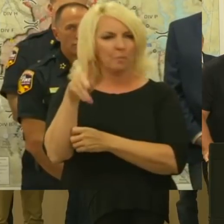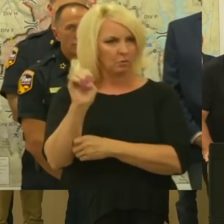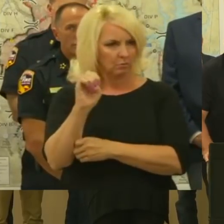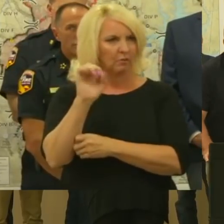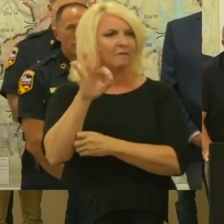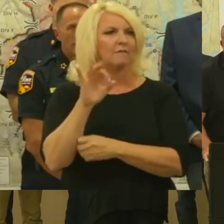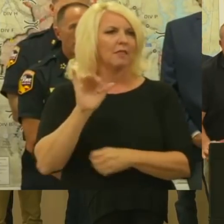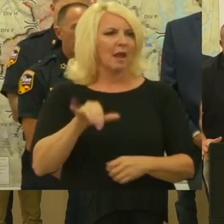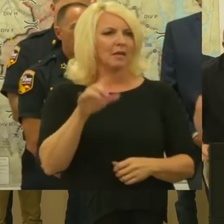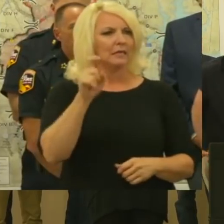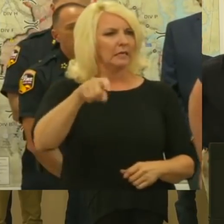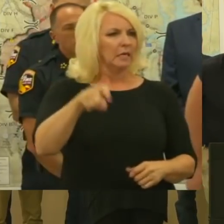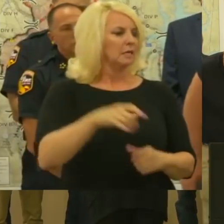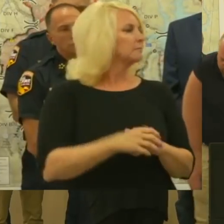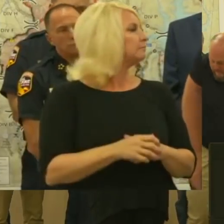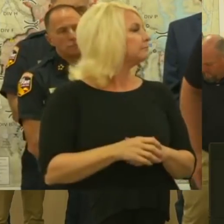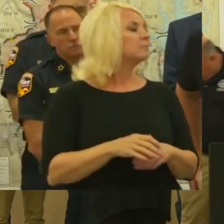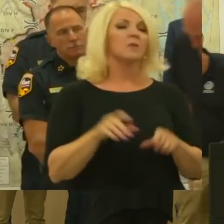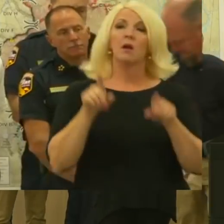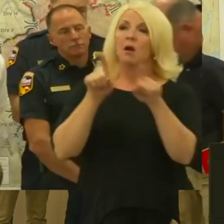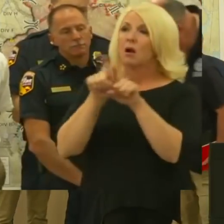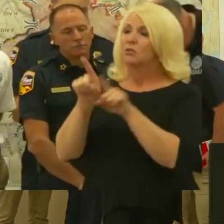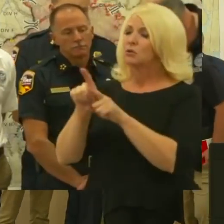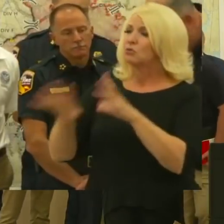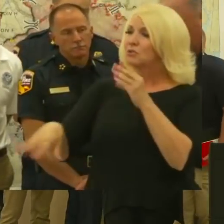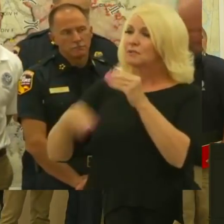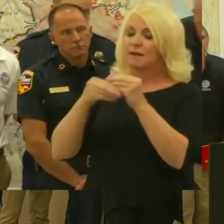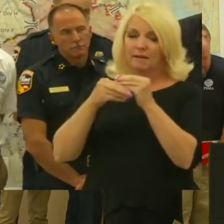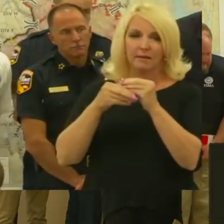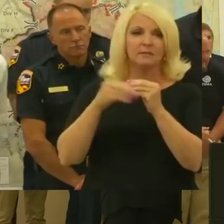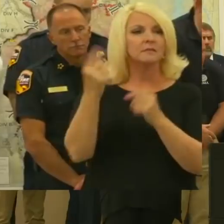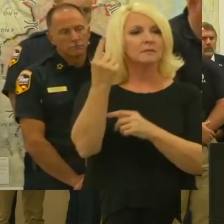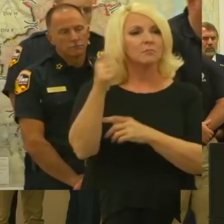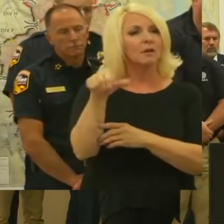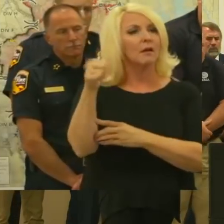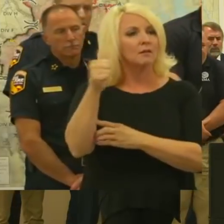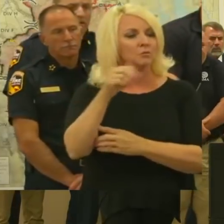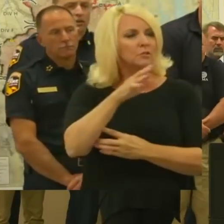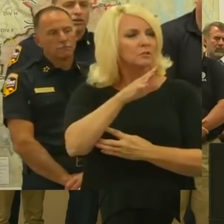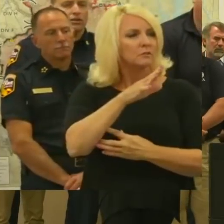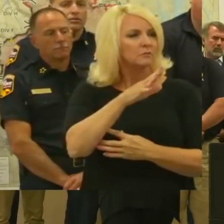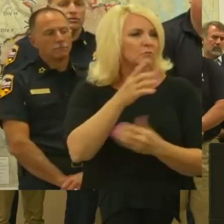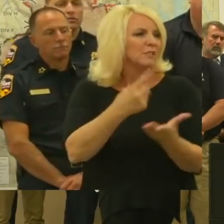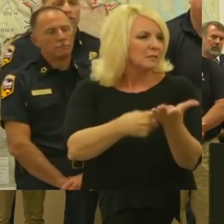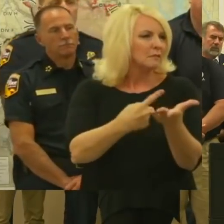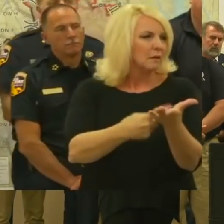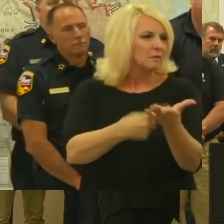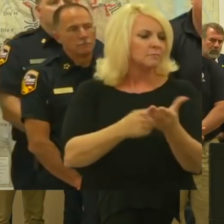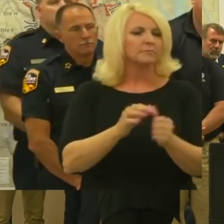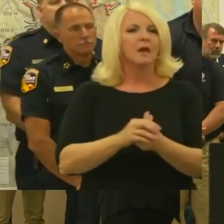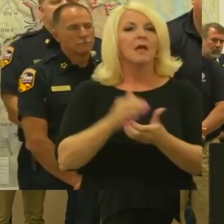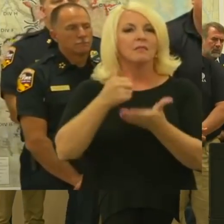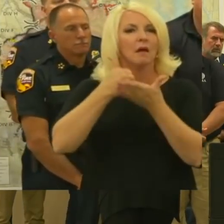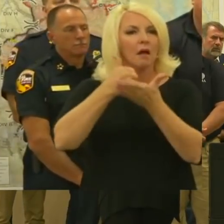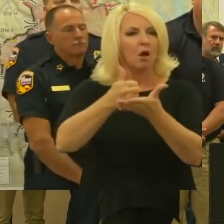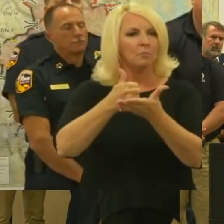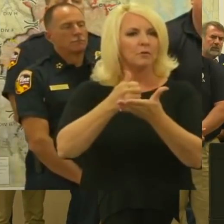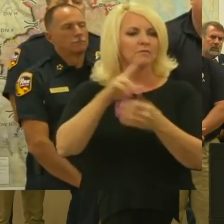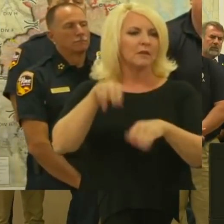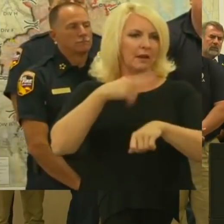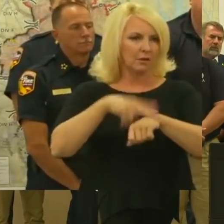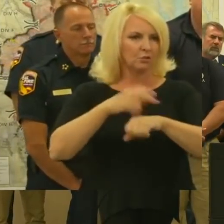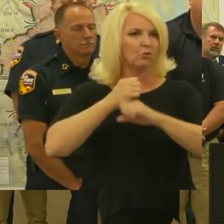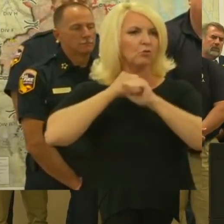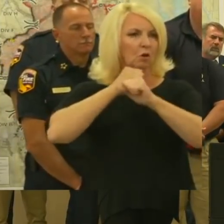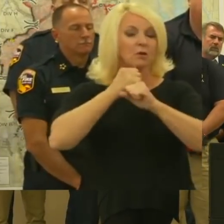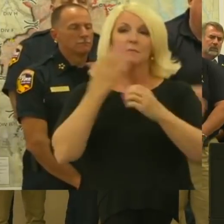needs are. And actually, you know, that's just to add. It's something else we talked about earlier was the help of the National Guard, which